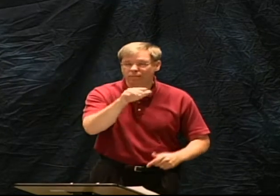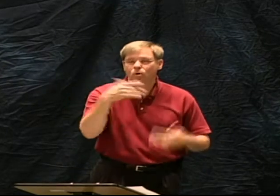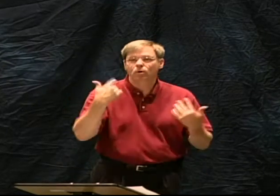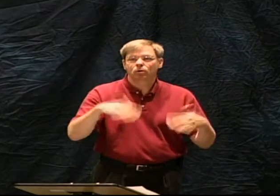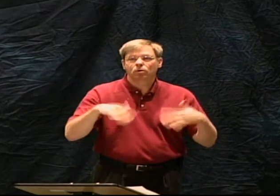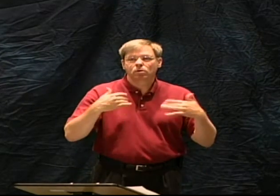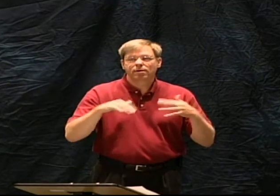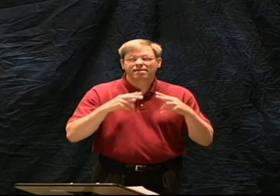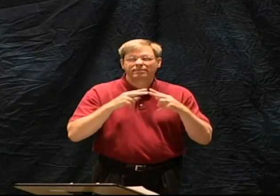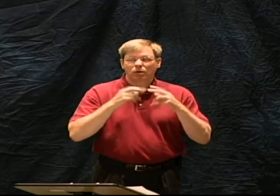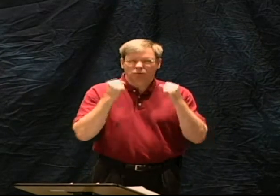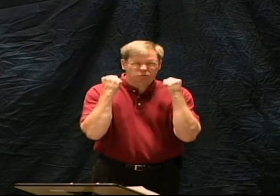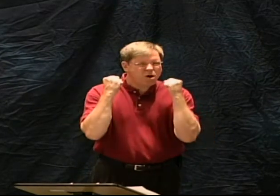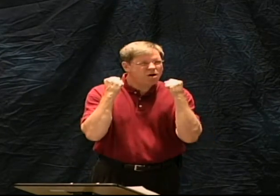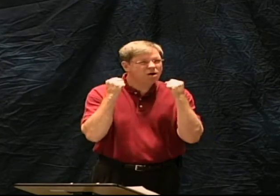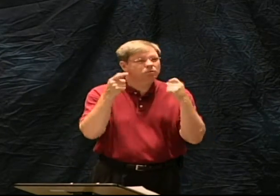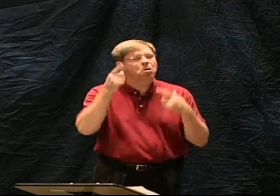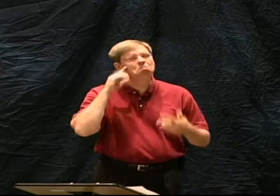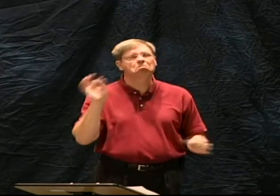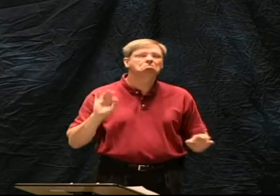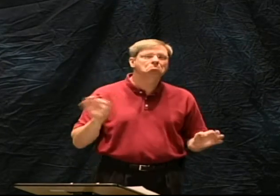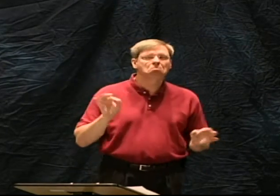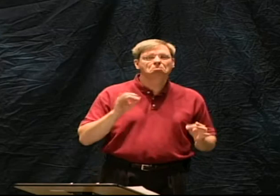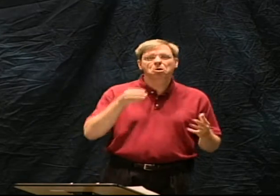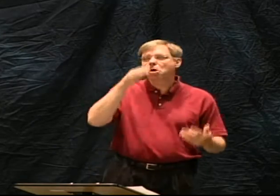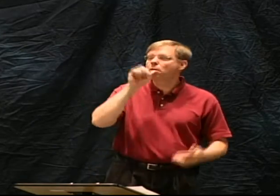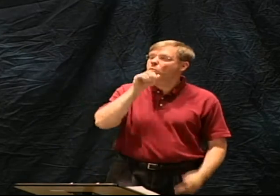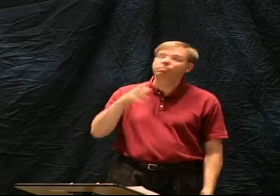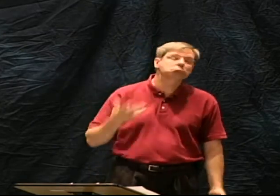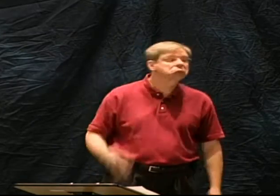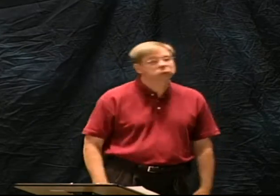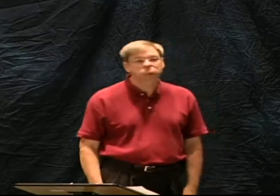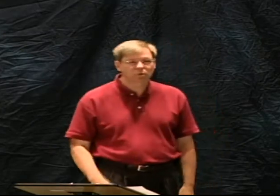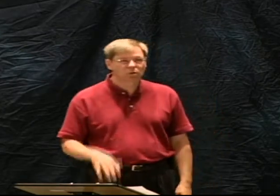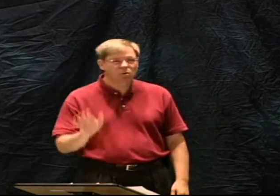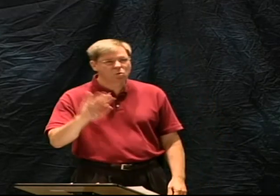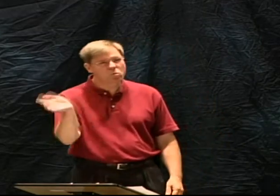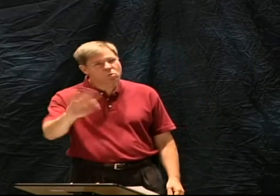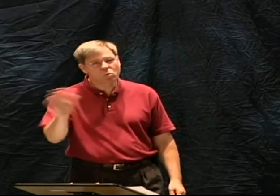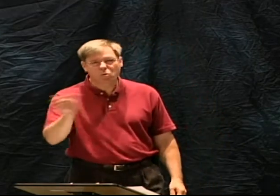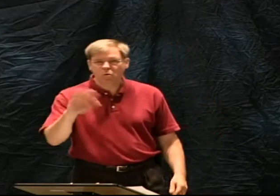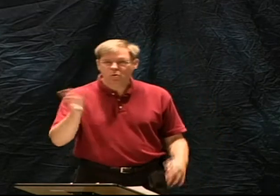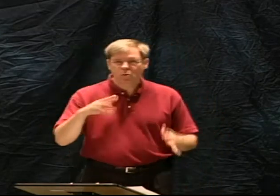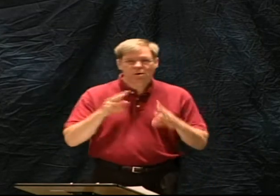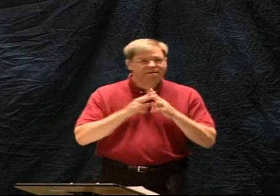Scripture is God-breathed. Spirit or inspired is a very strong word.